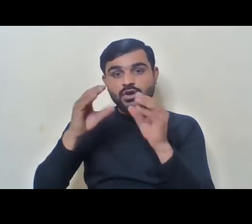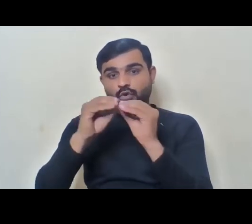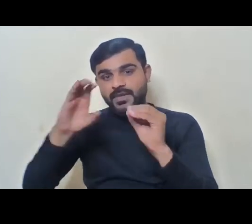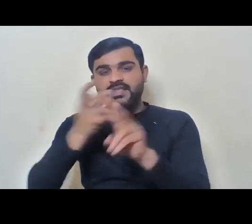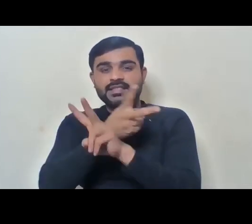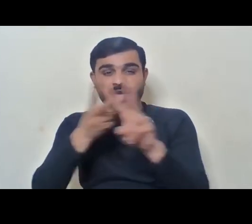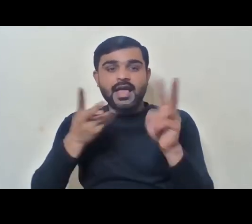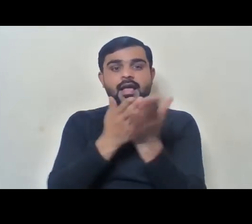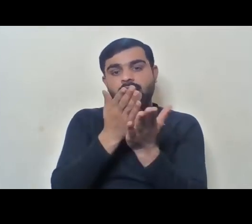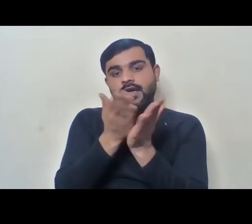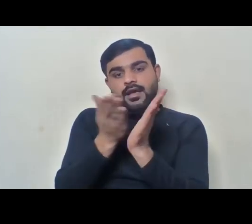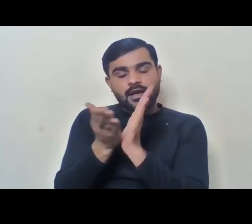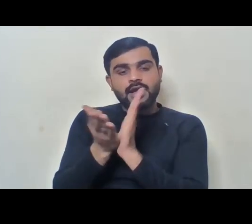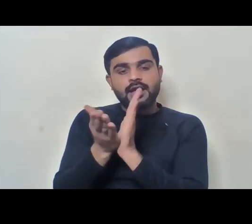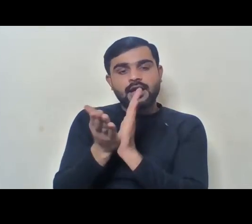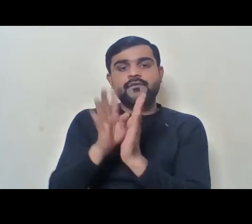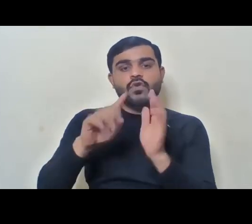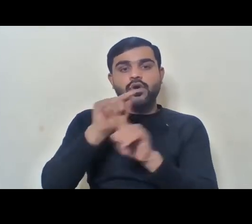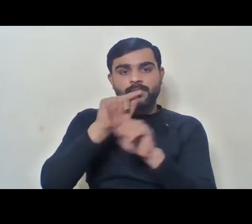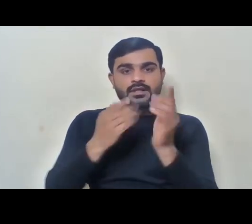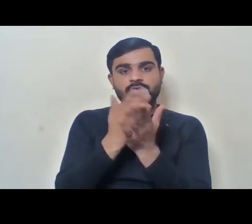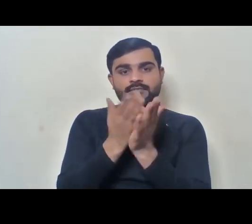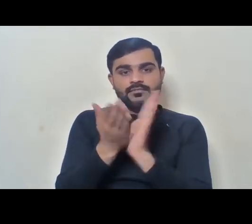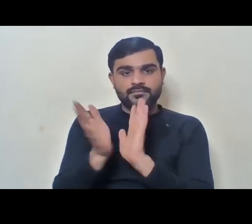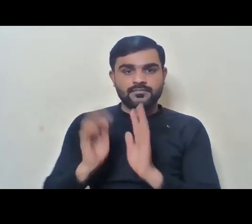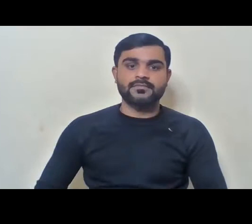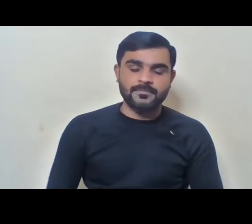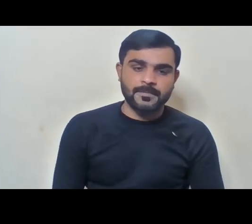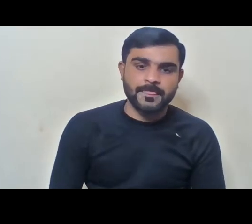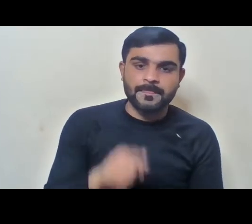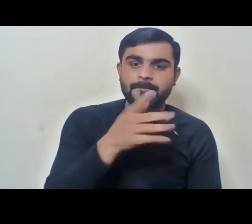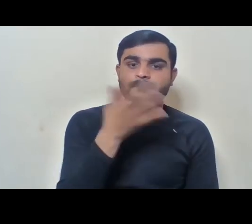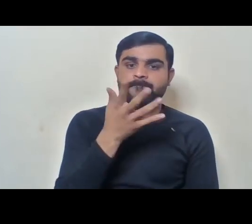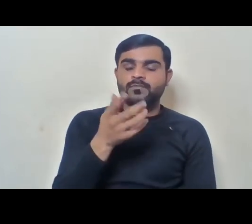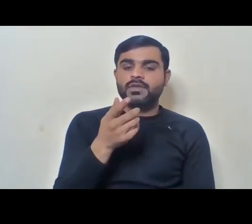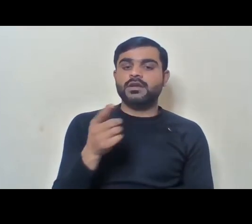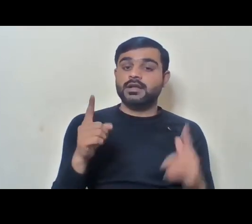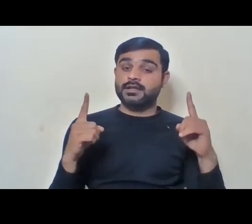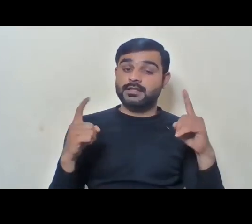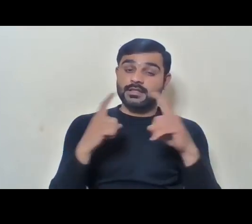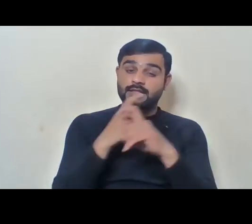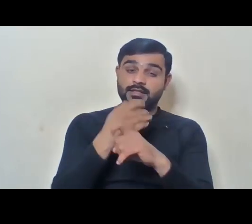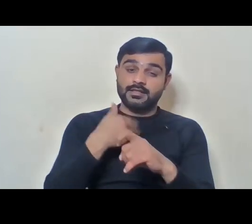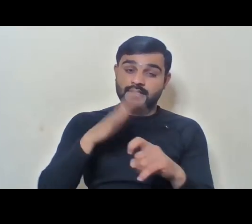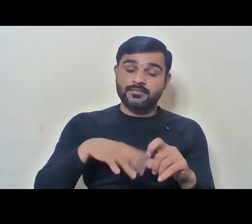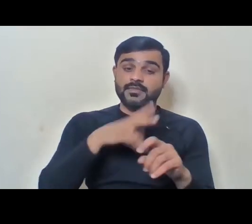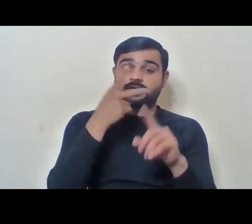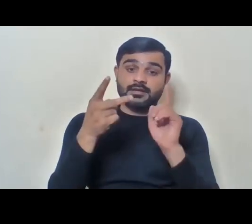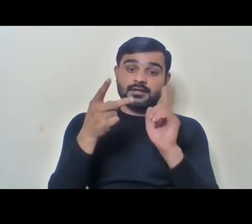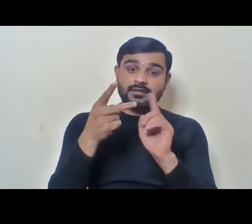So, that is how those 4% are divided. So, this is also a complicated issue for us. the second